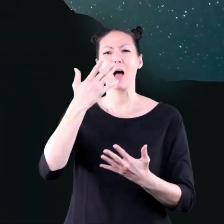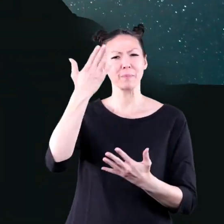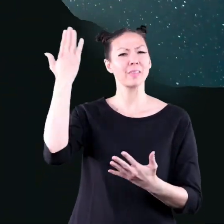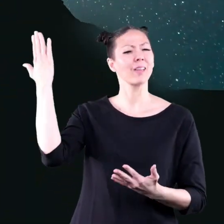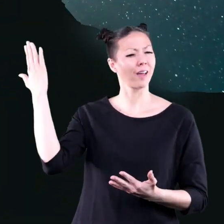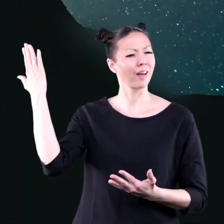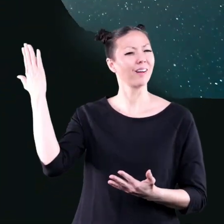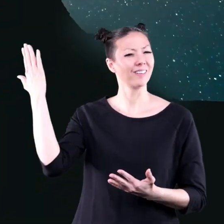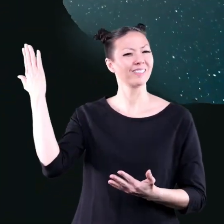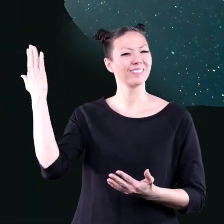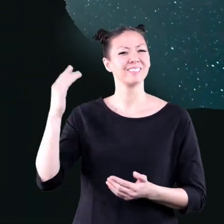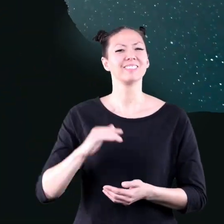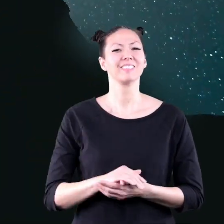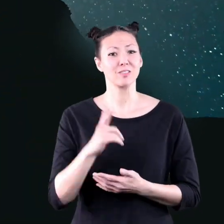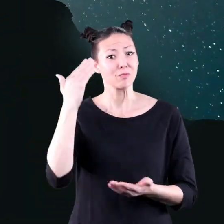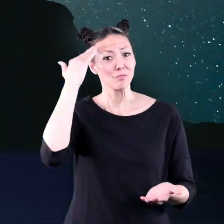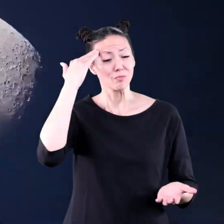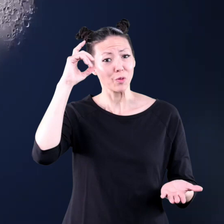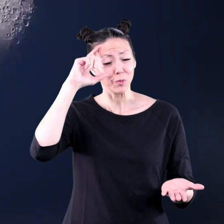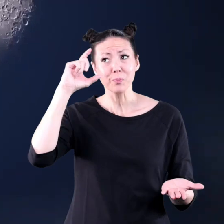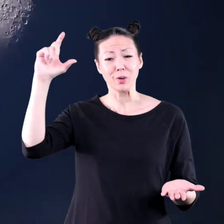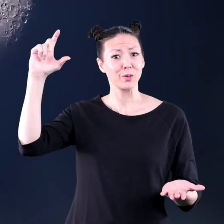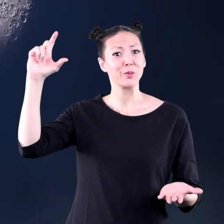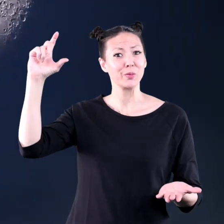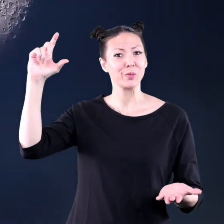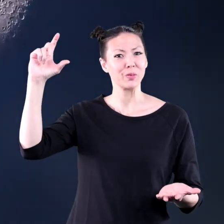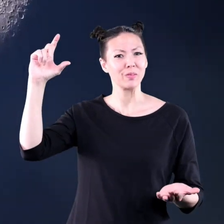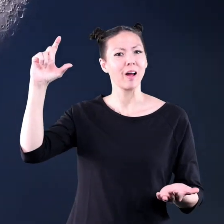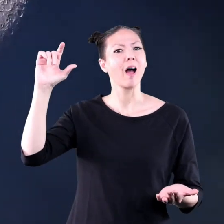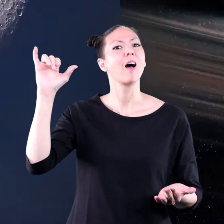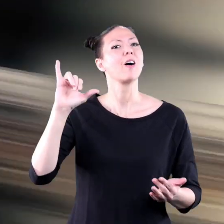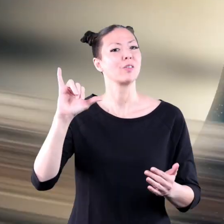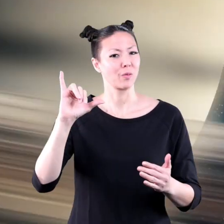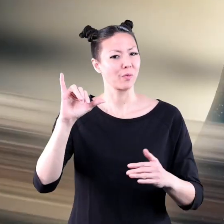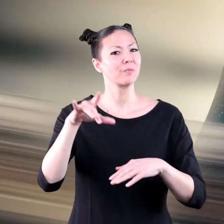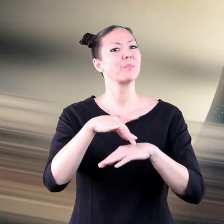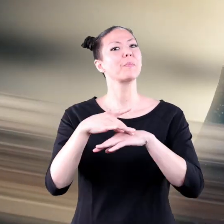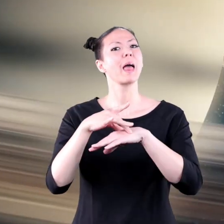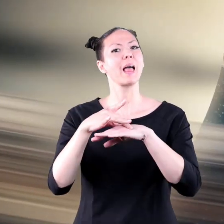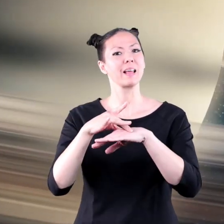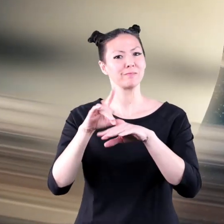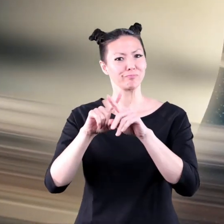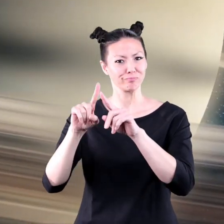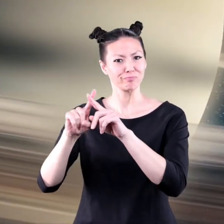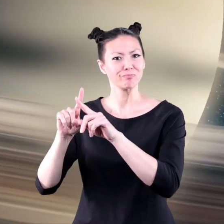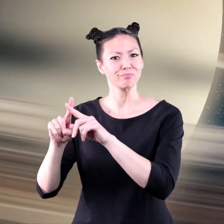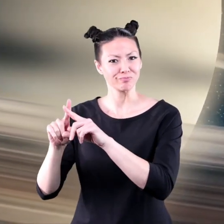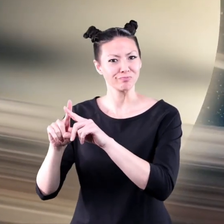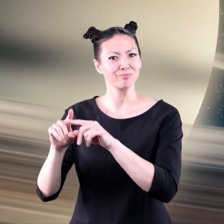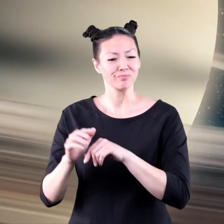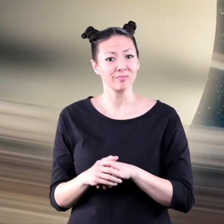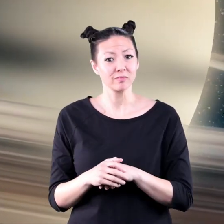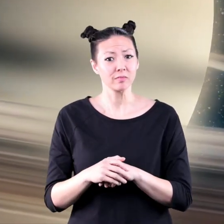ever wonder what else is up there? You know there's a moon. You also know that there are planets.